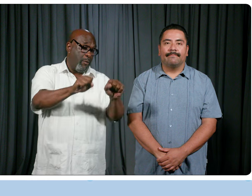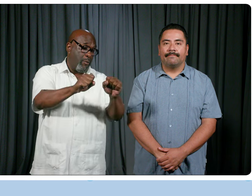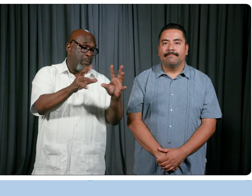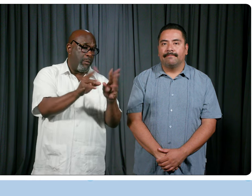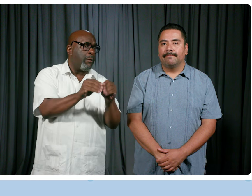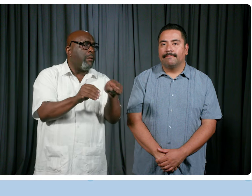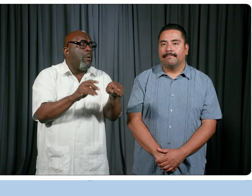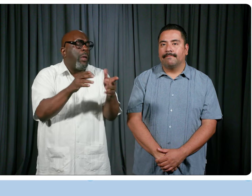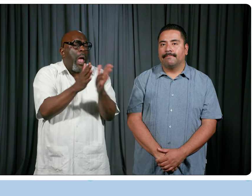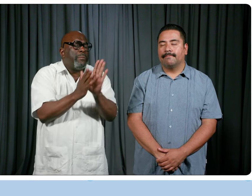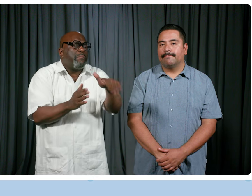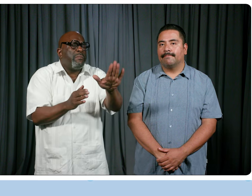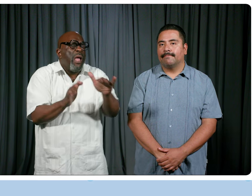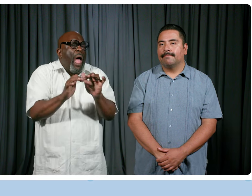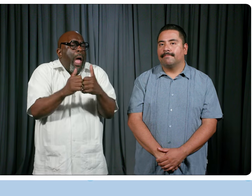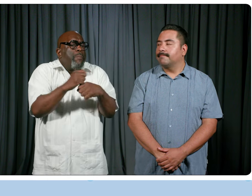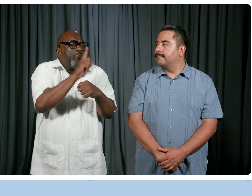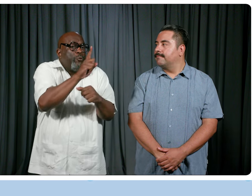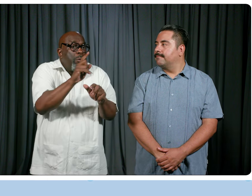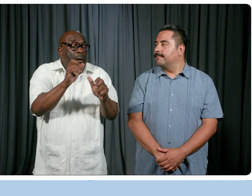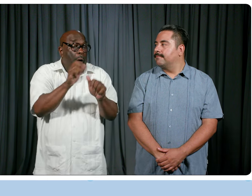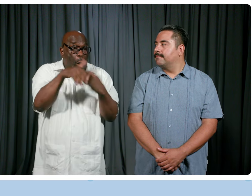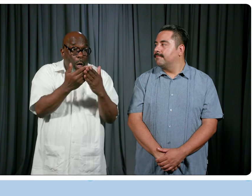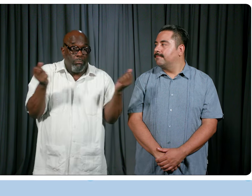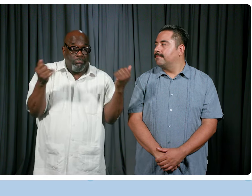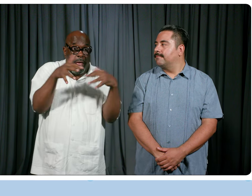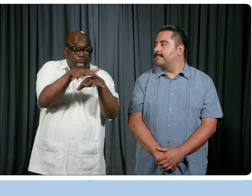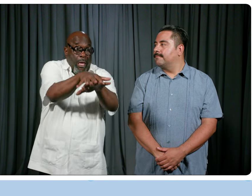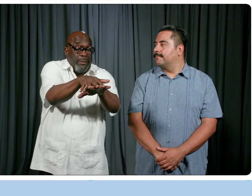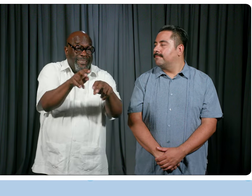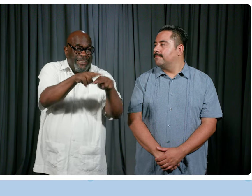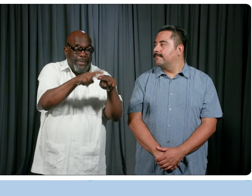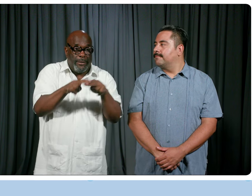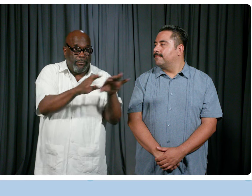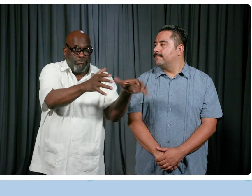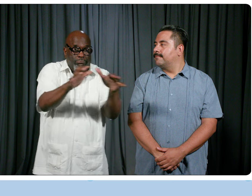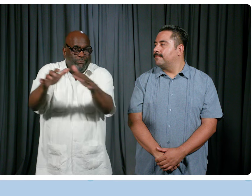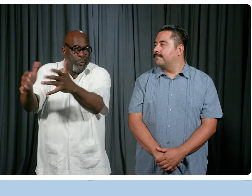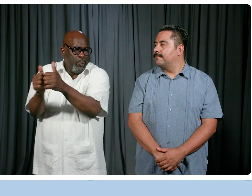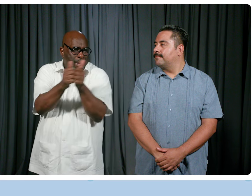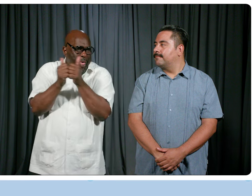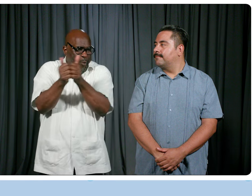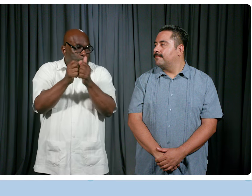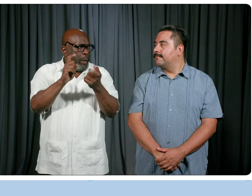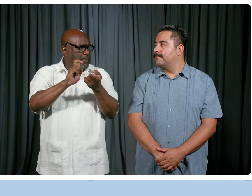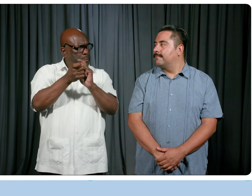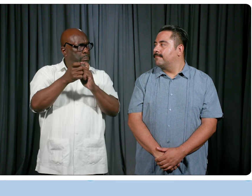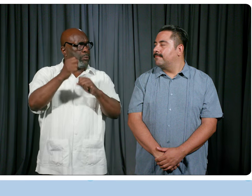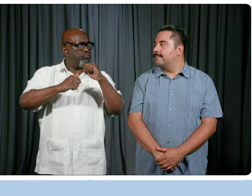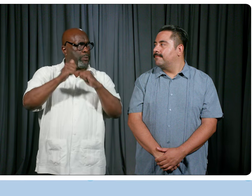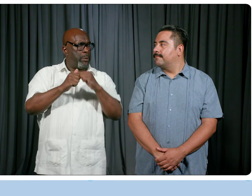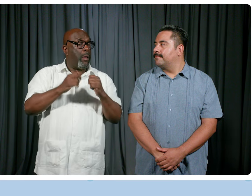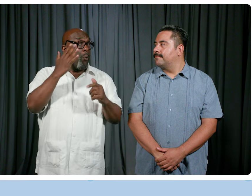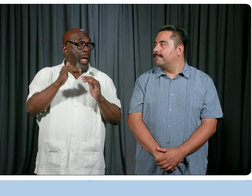ensure that everybody can get on the floor, can get integrated seating and such. And, you that's resulted in a lot of changes construction-wise. Like,